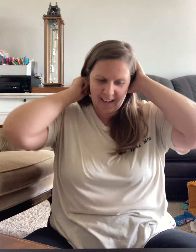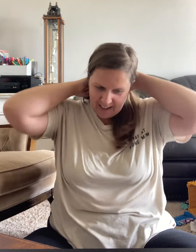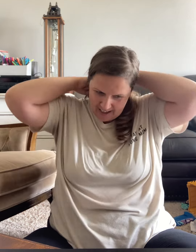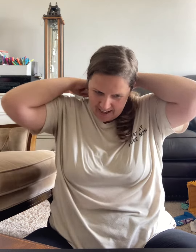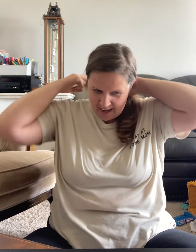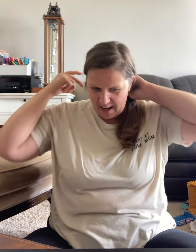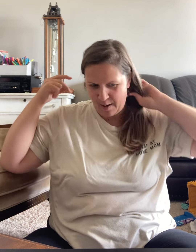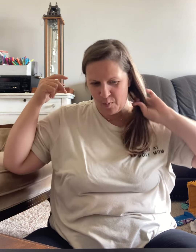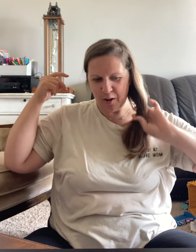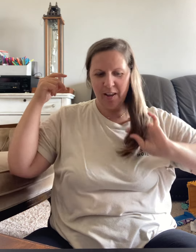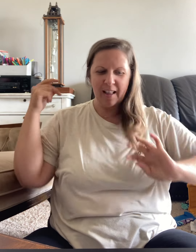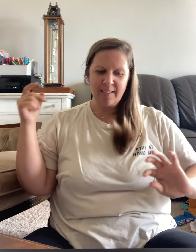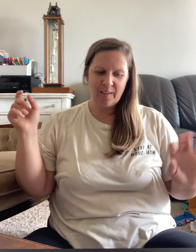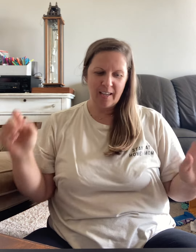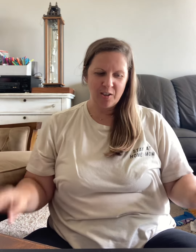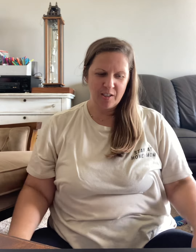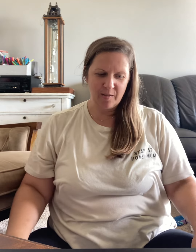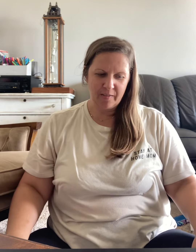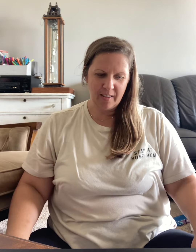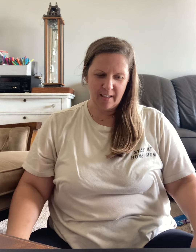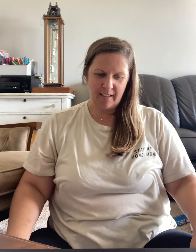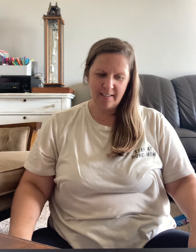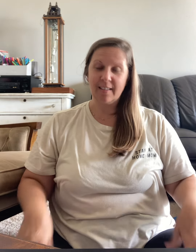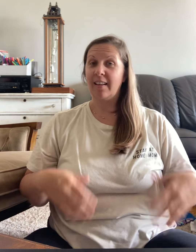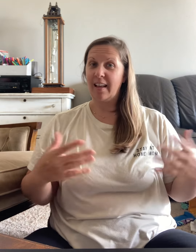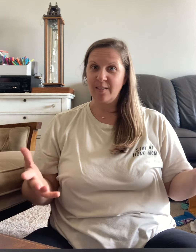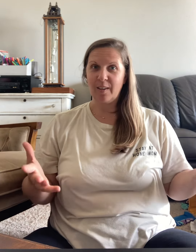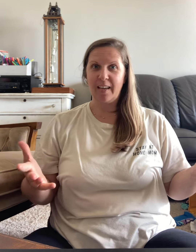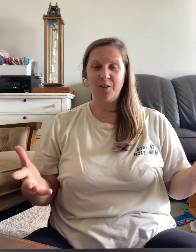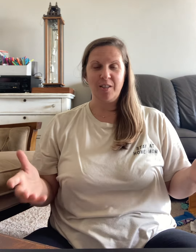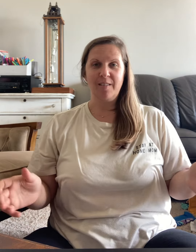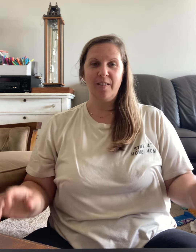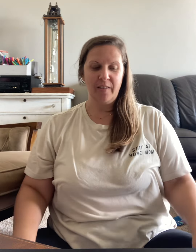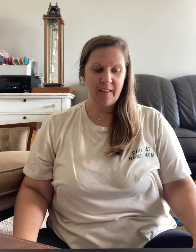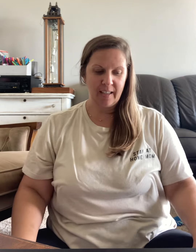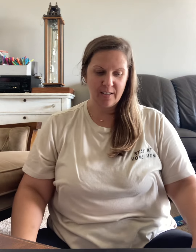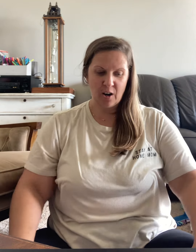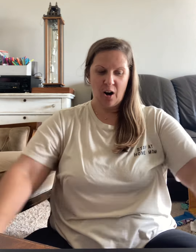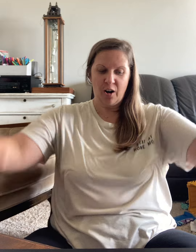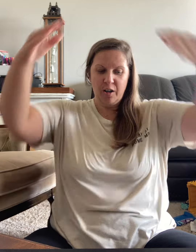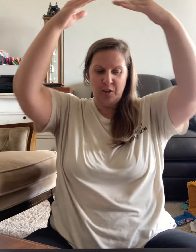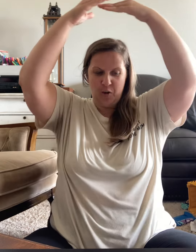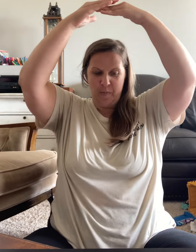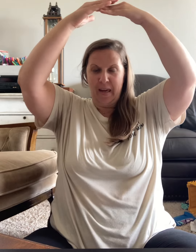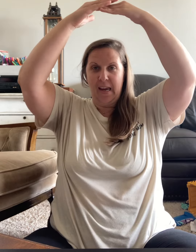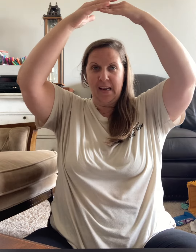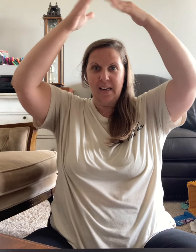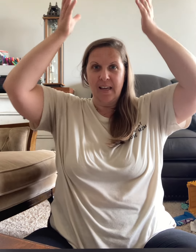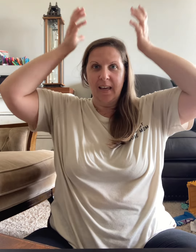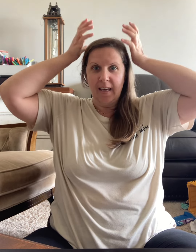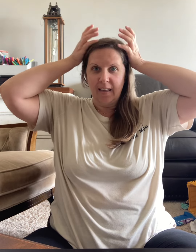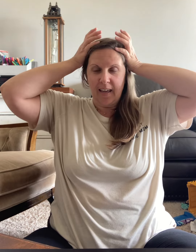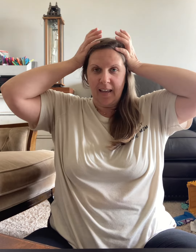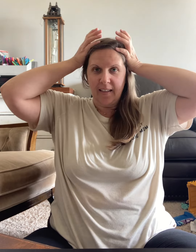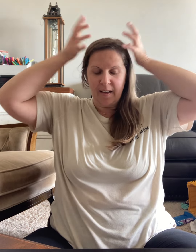what are the classifications of living things the classifications of living things are domain kingdom